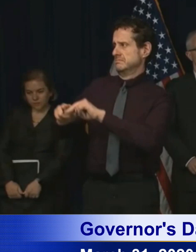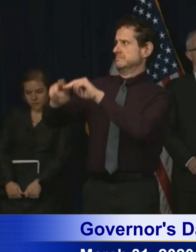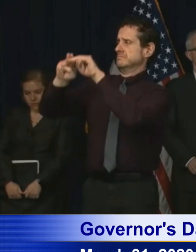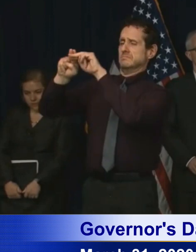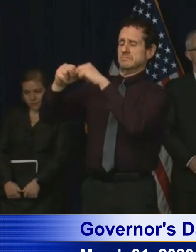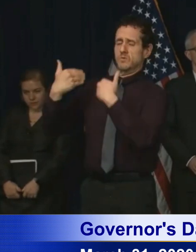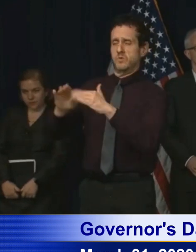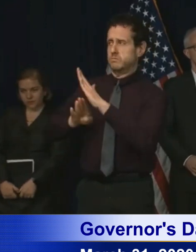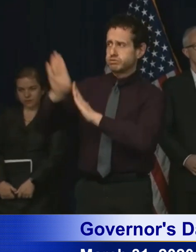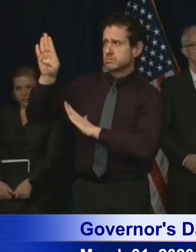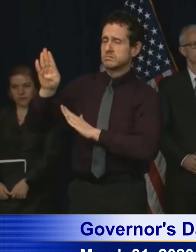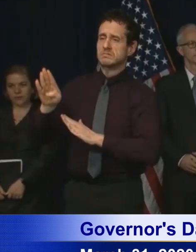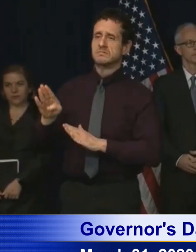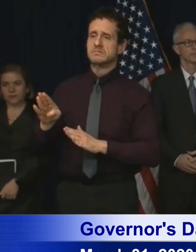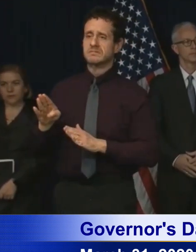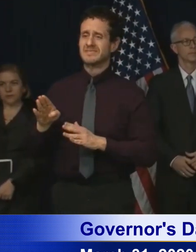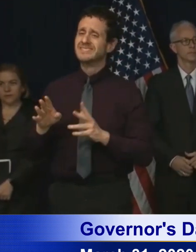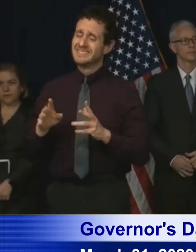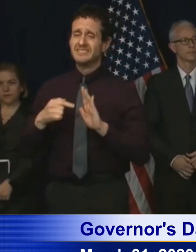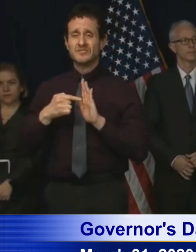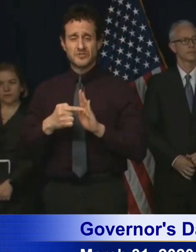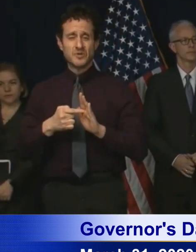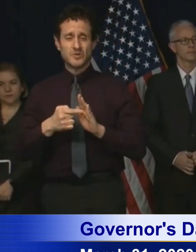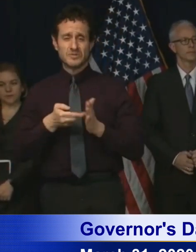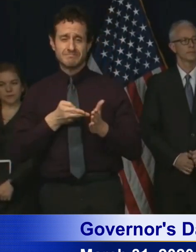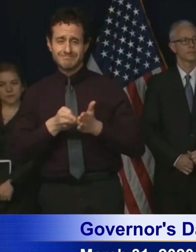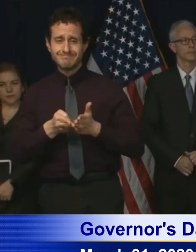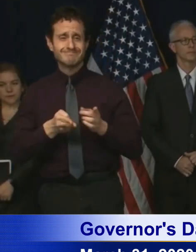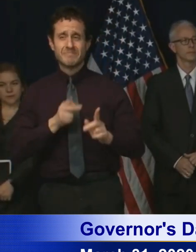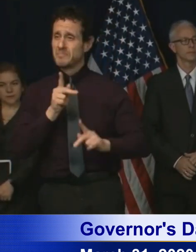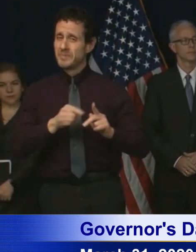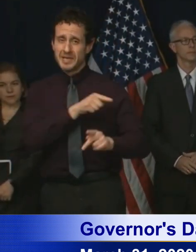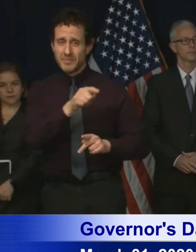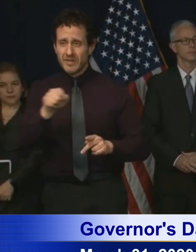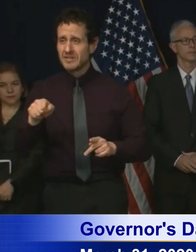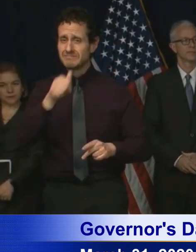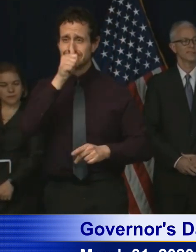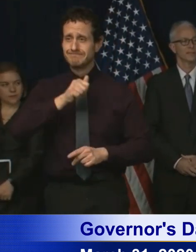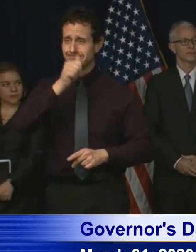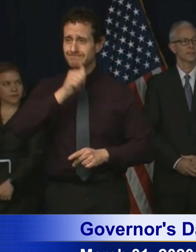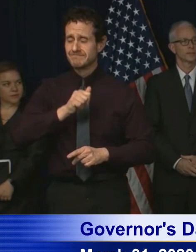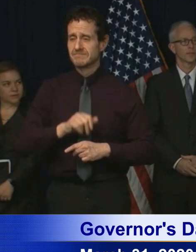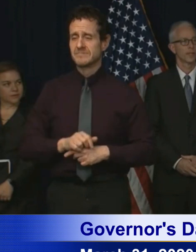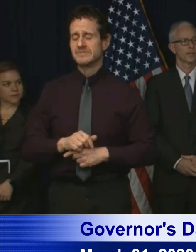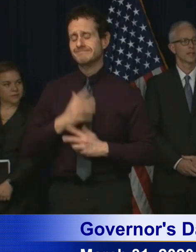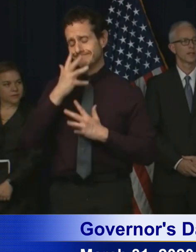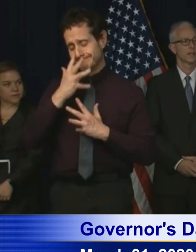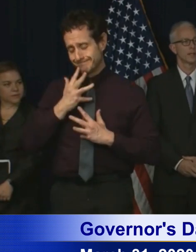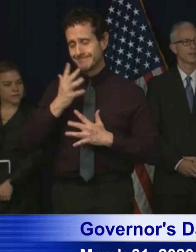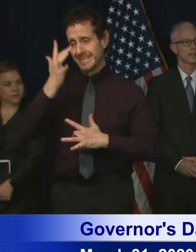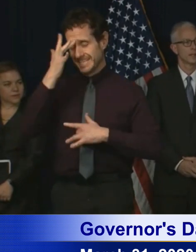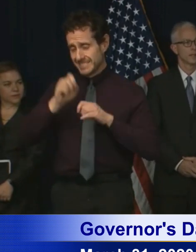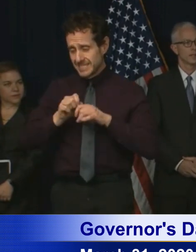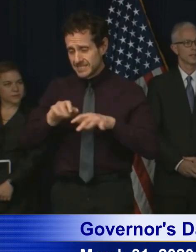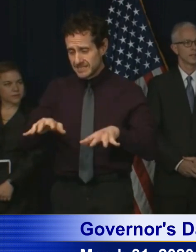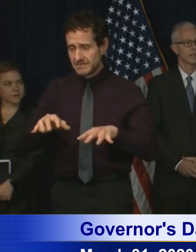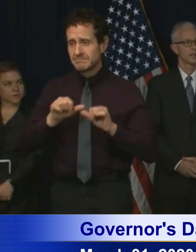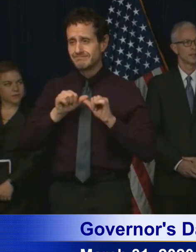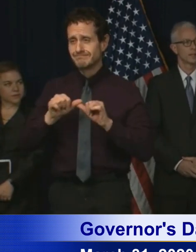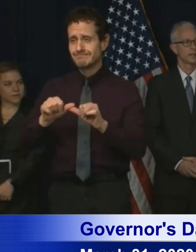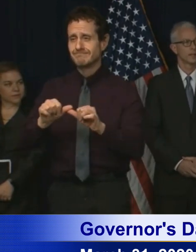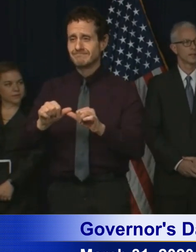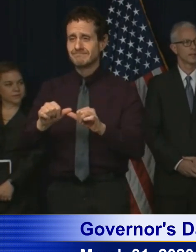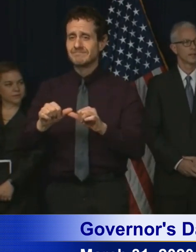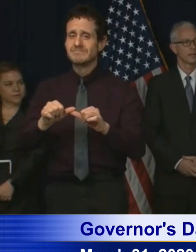unemployment numbers put a human face on the severity of this crisis. Unfortunately, as this crisis continues, the numbers of